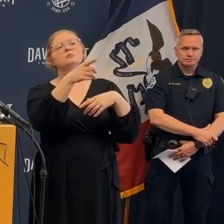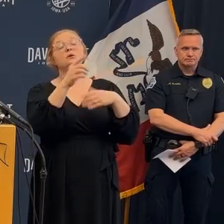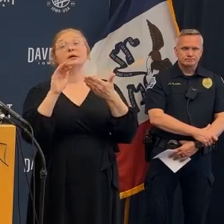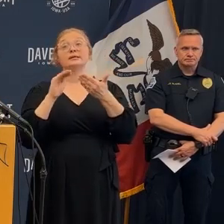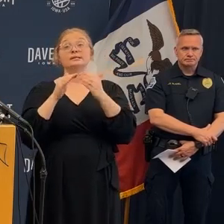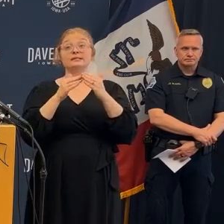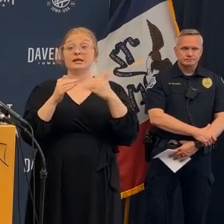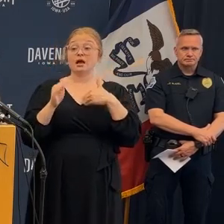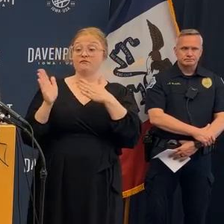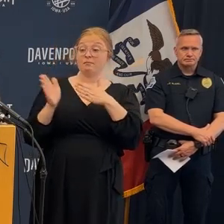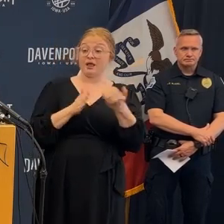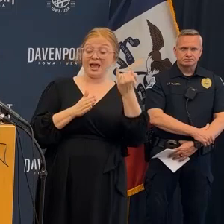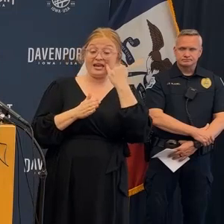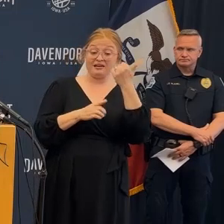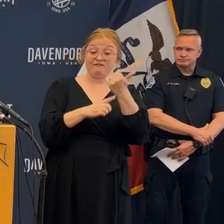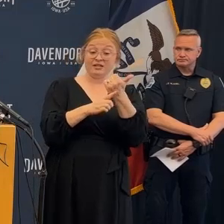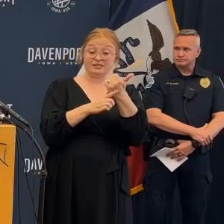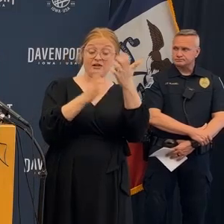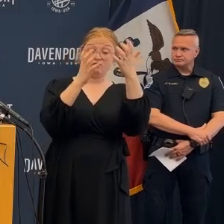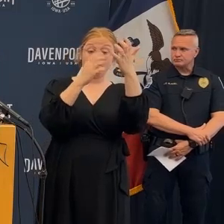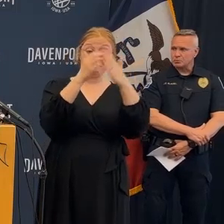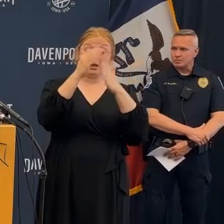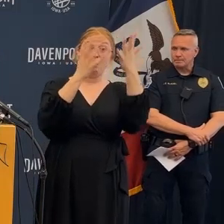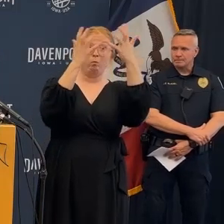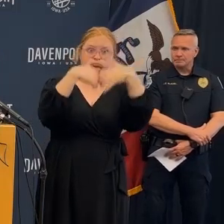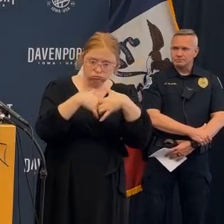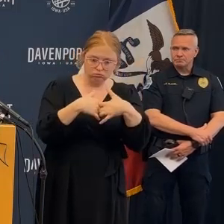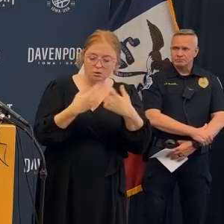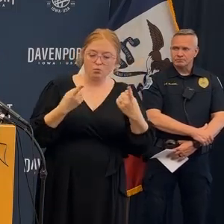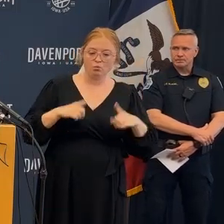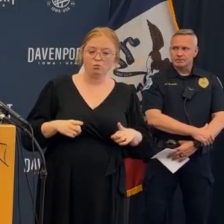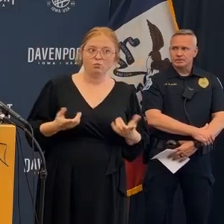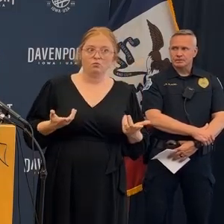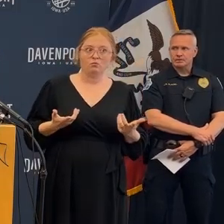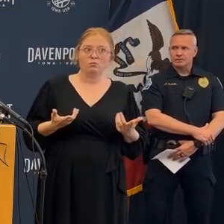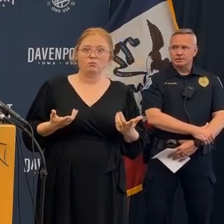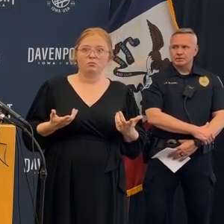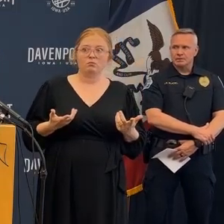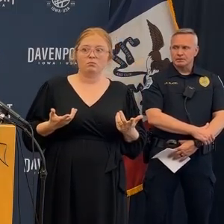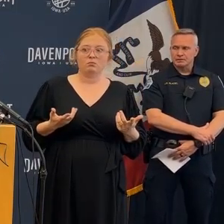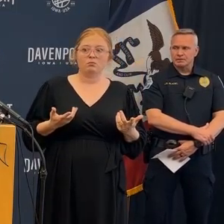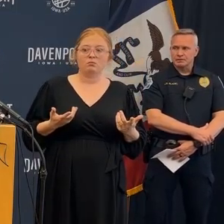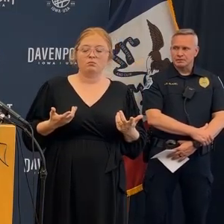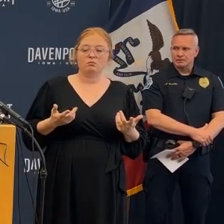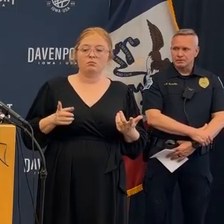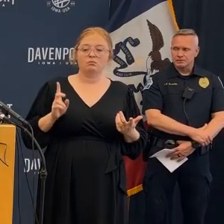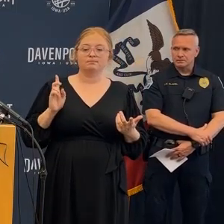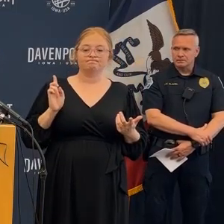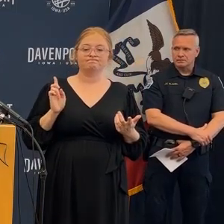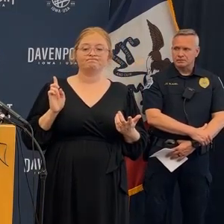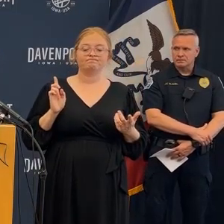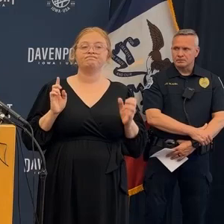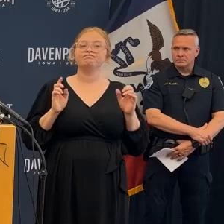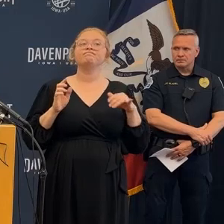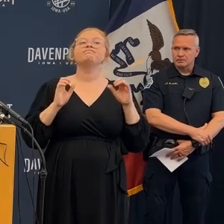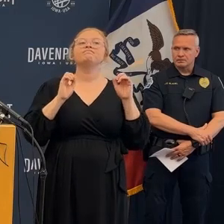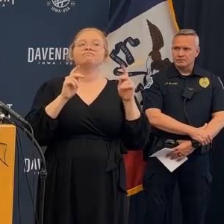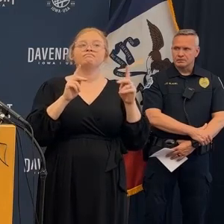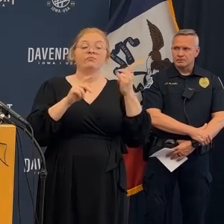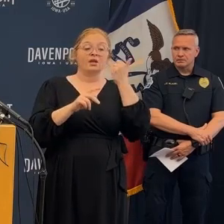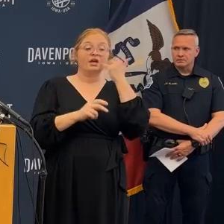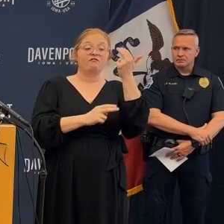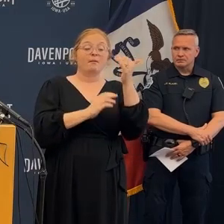leadership to decide you know if we're based on all the experts so I appreciate you understanding that sir